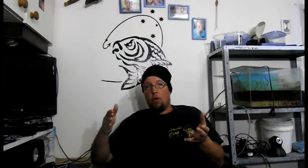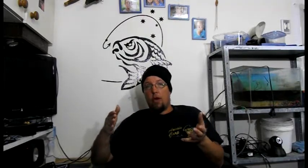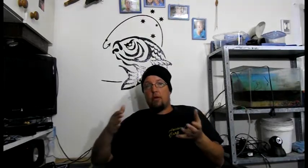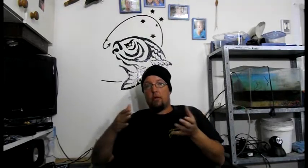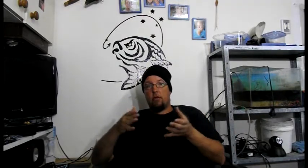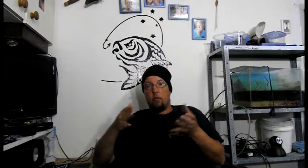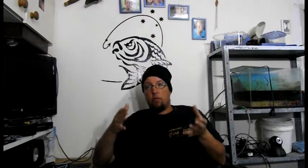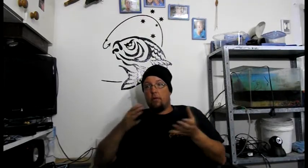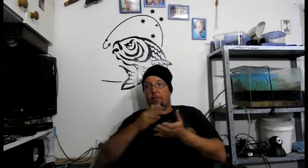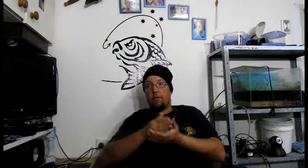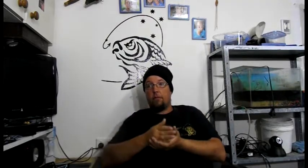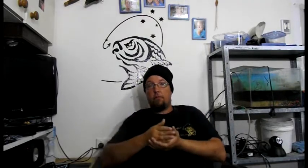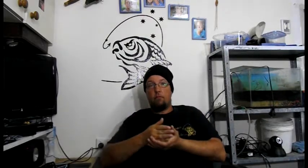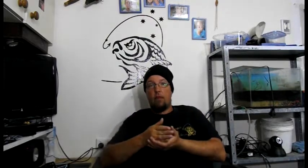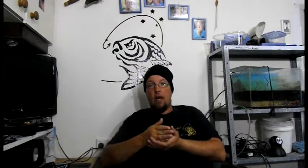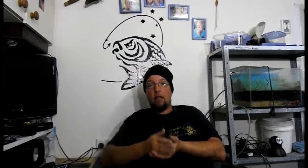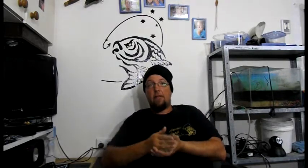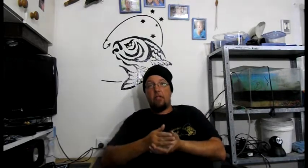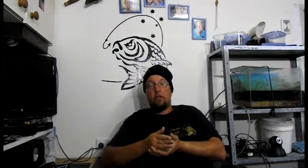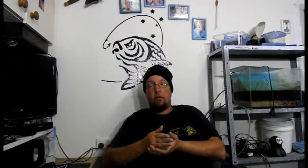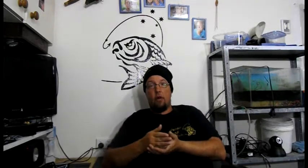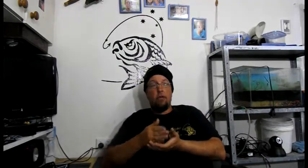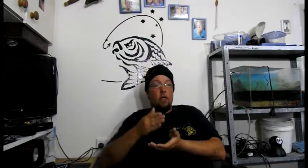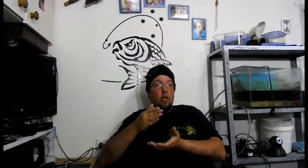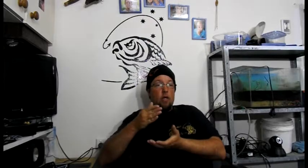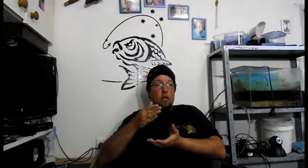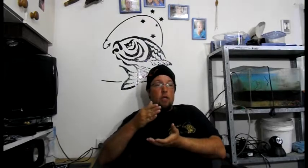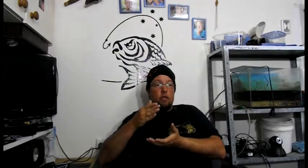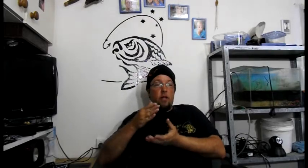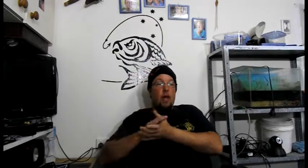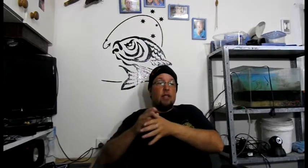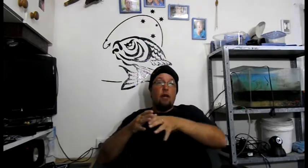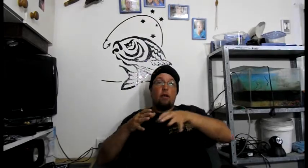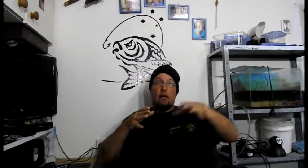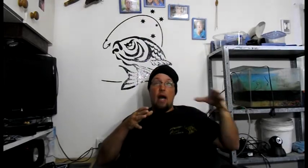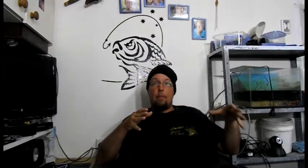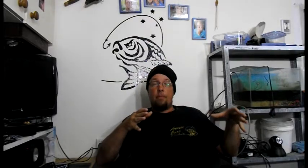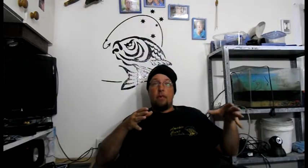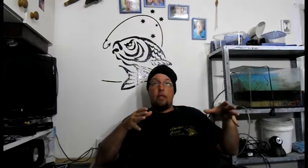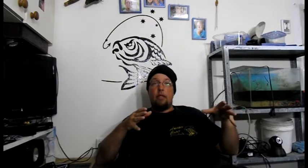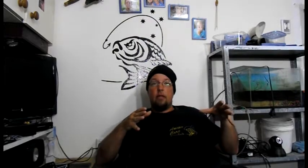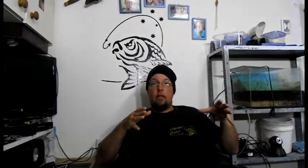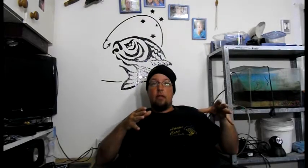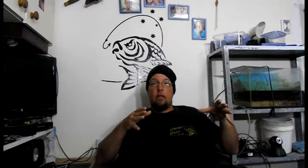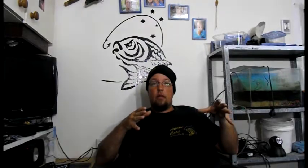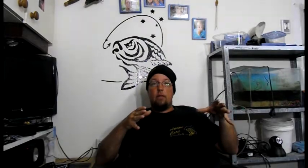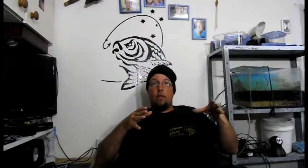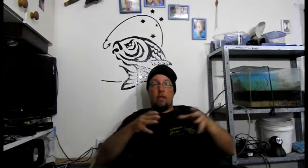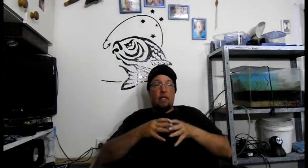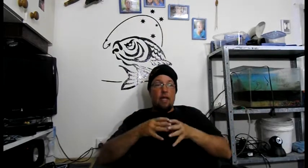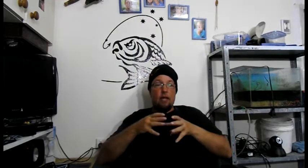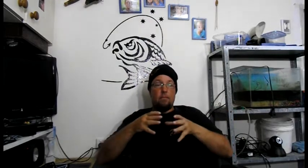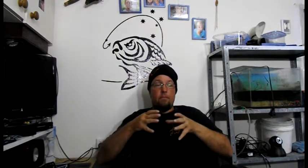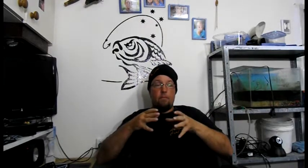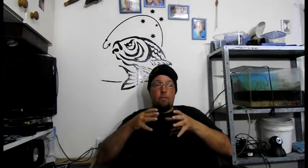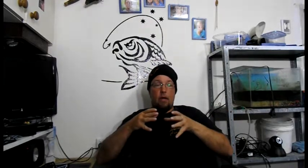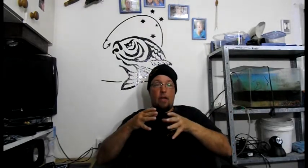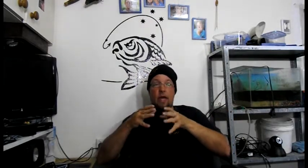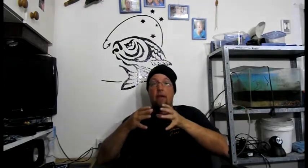area and more room for other fish to grow. So as our carp breed, they're going to have a